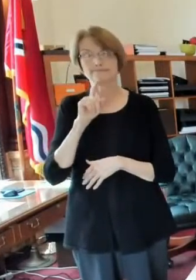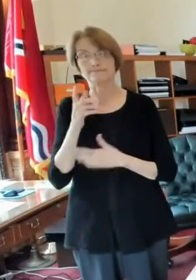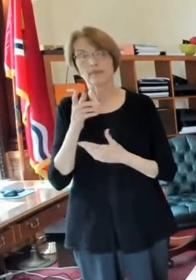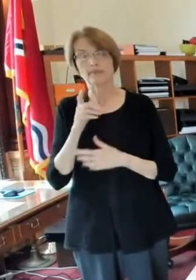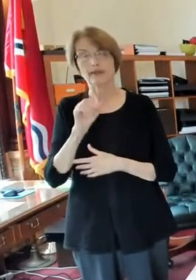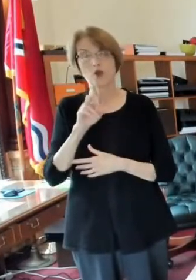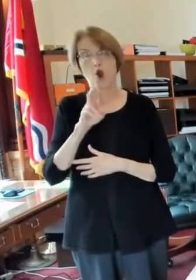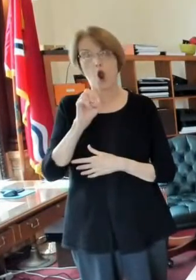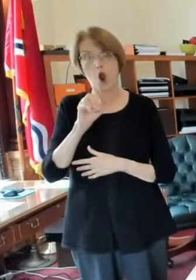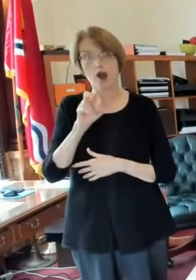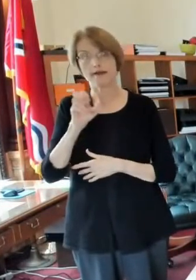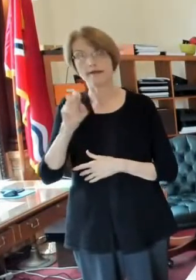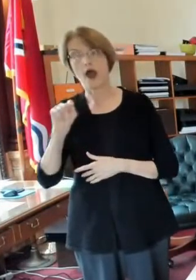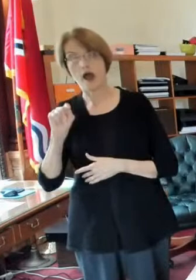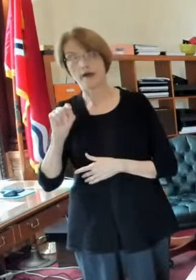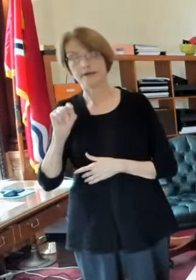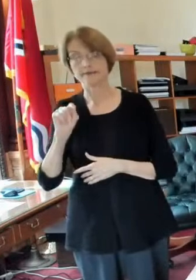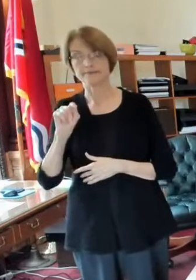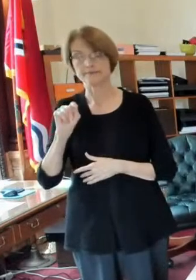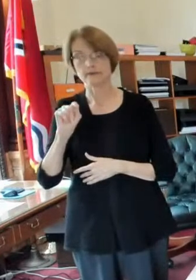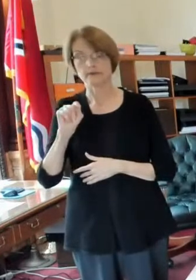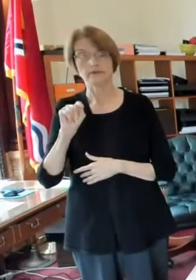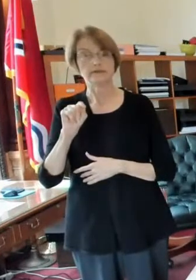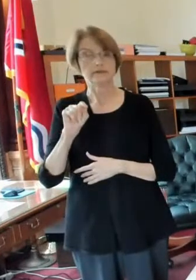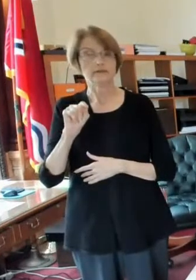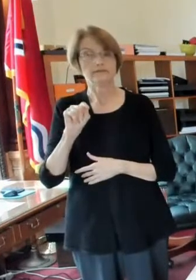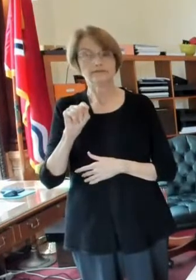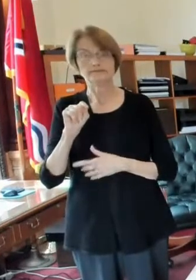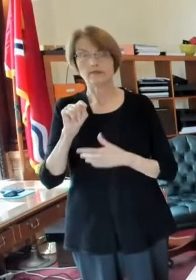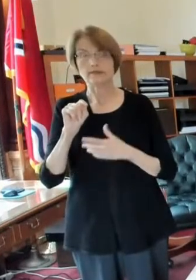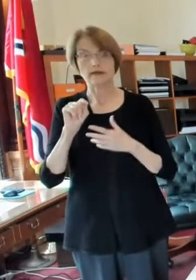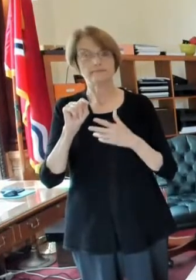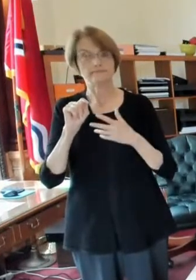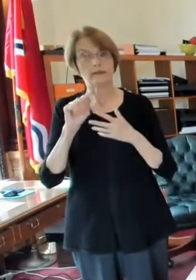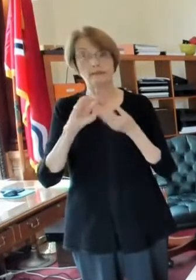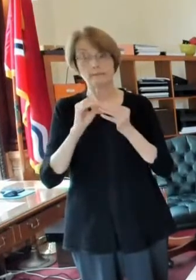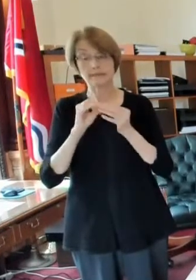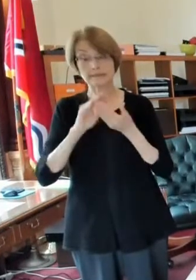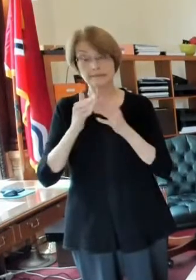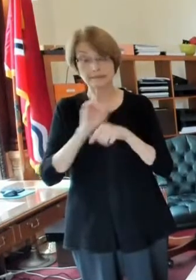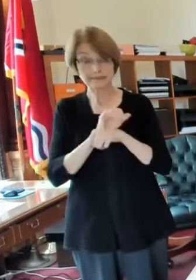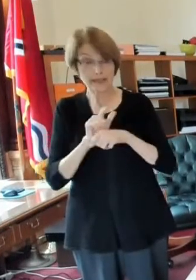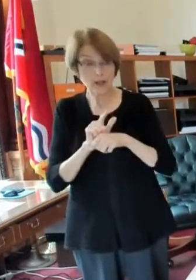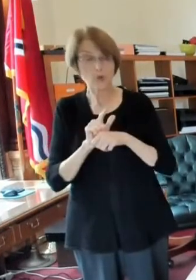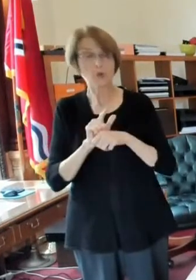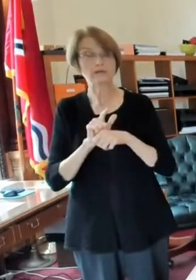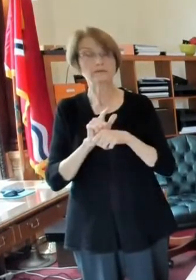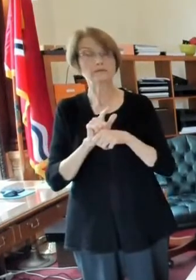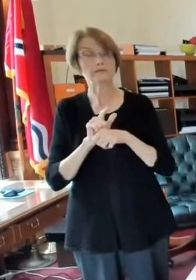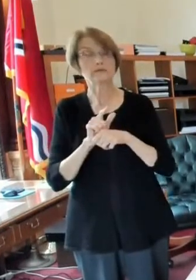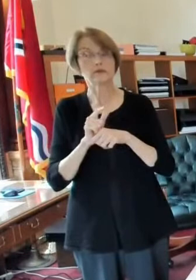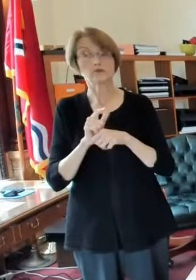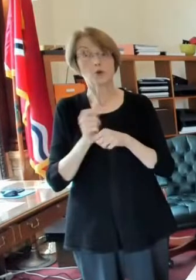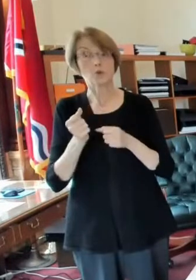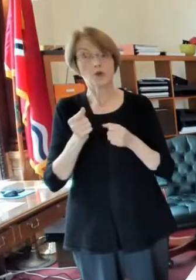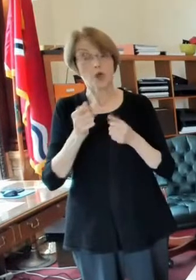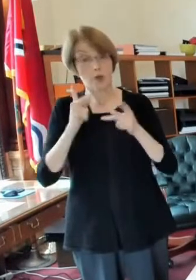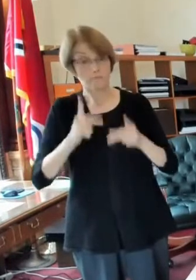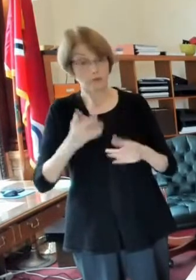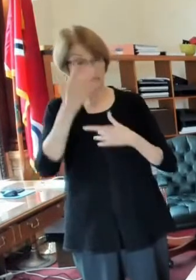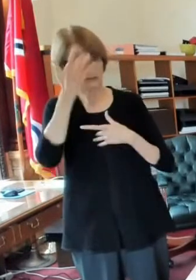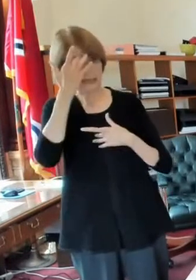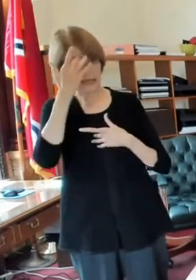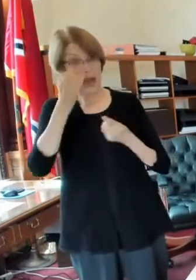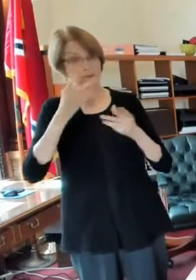reproduction of number of cases in the city of st louis is down below one that's